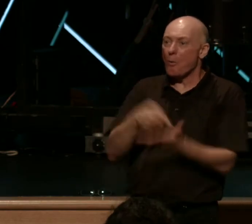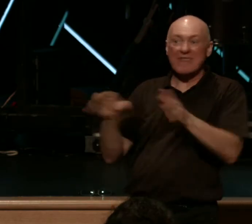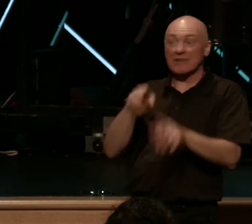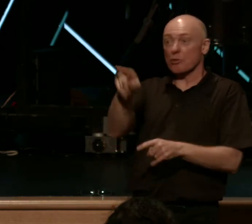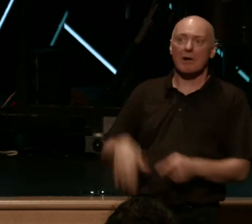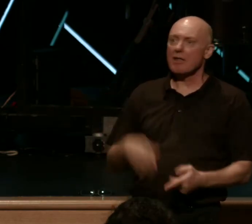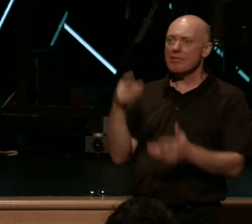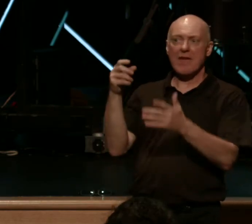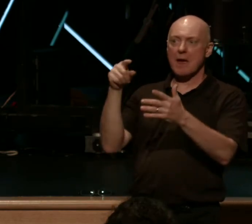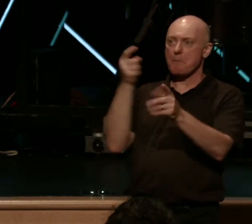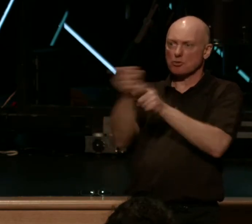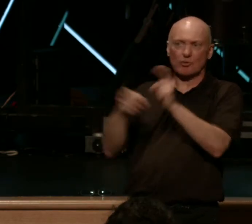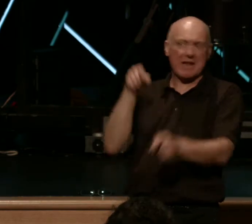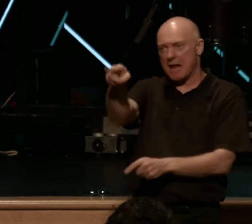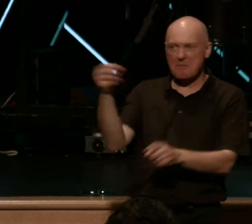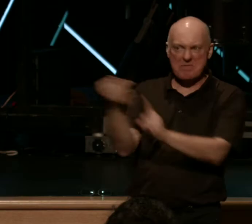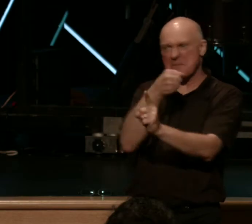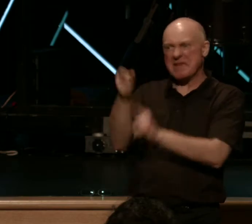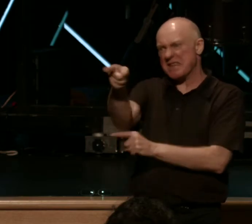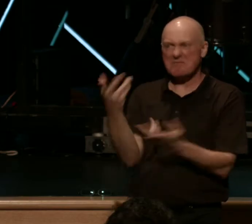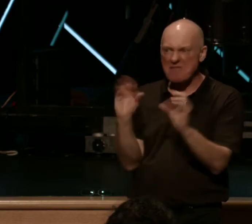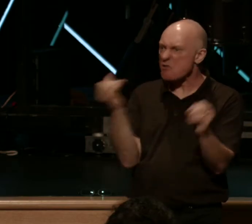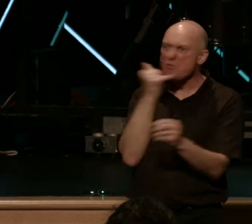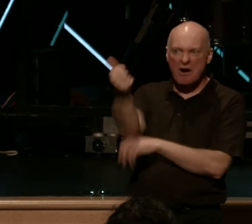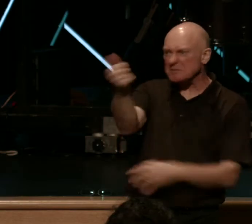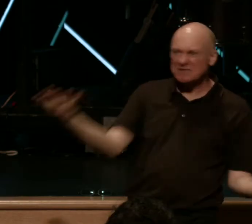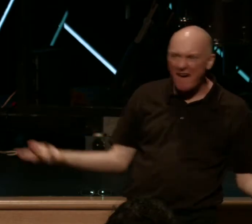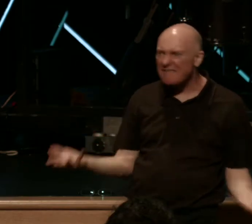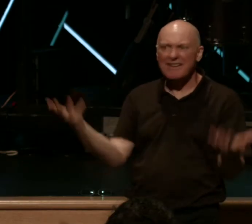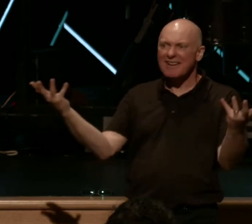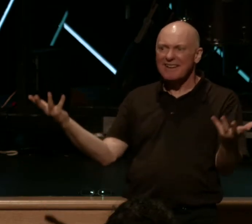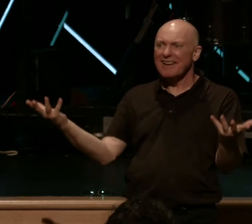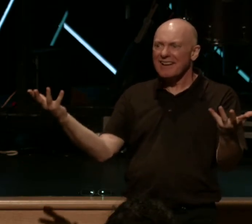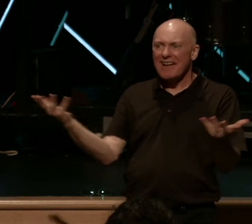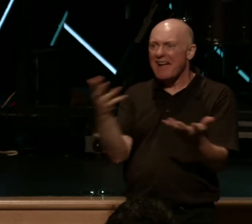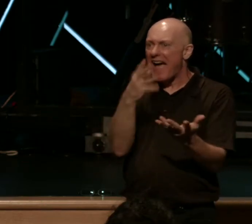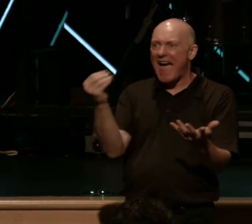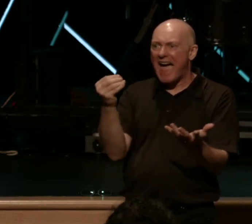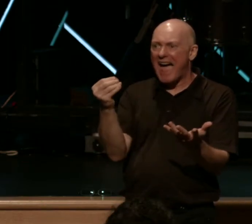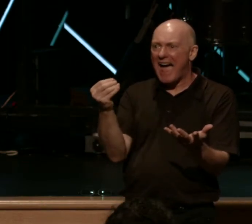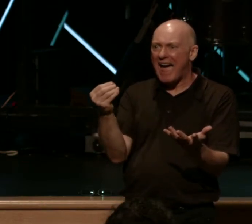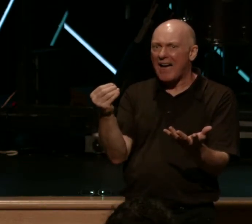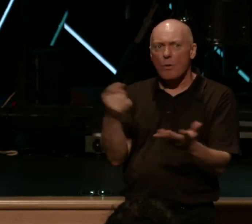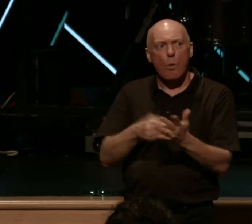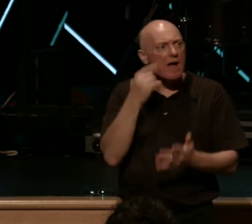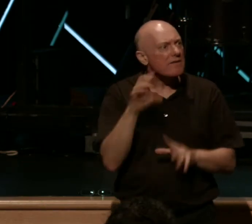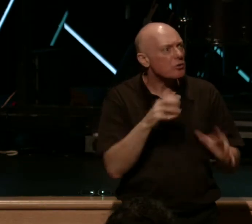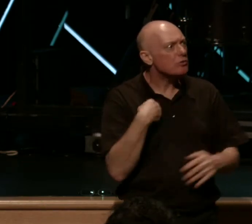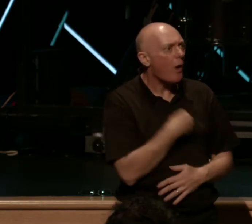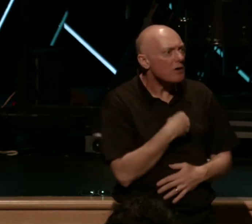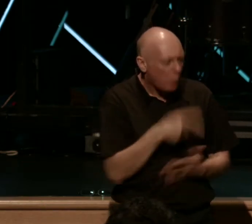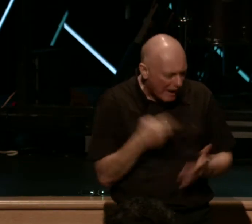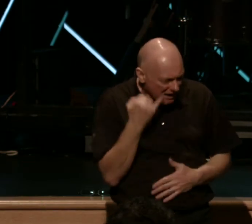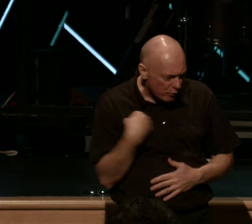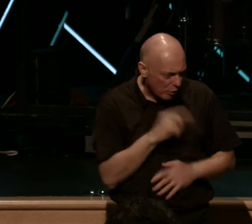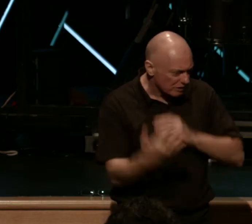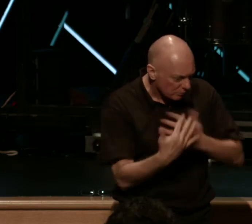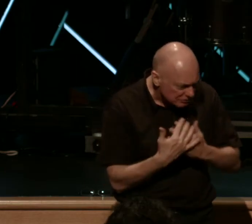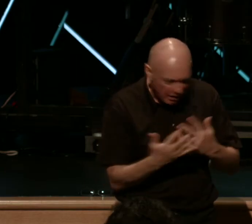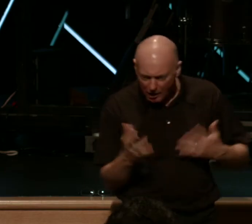persecuted him. They beat. He didn't do anything wrong. And what if they do that to us? I mean, what if we go to jail? What if we're in prison? What if they burn?